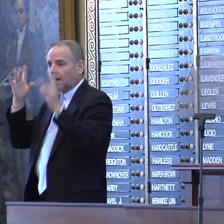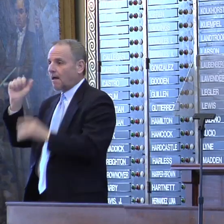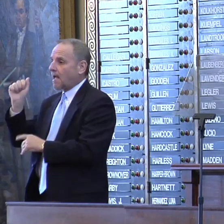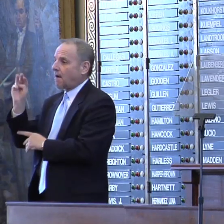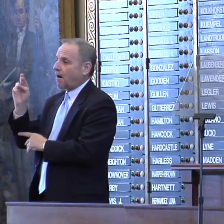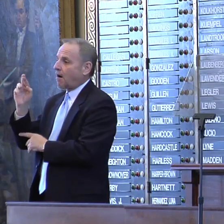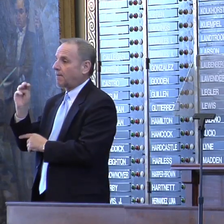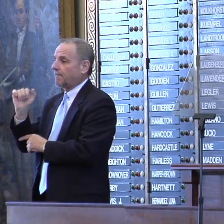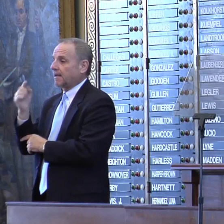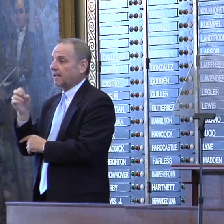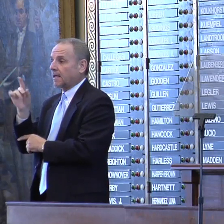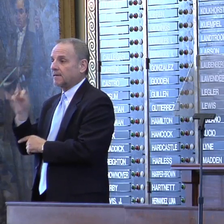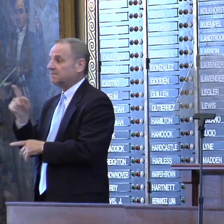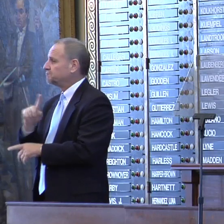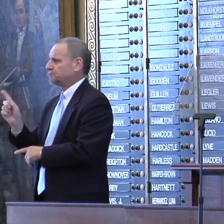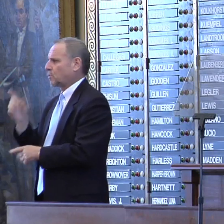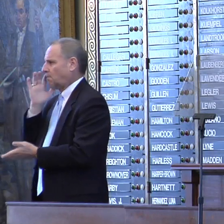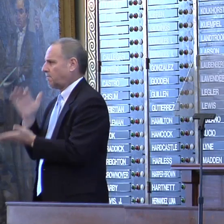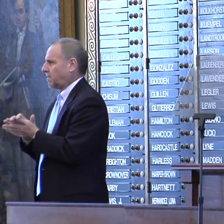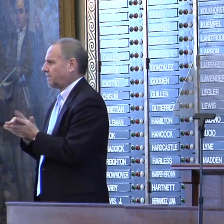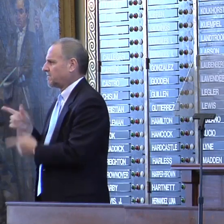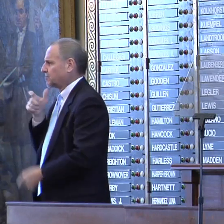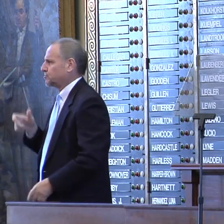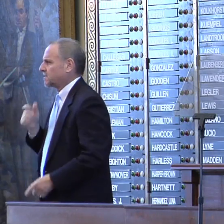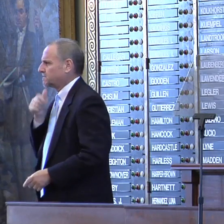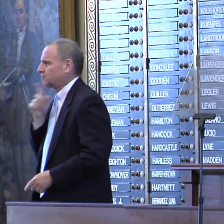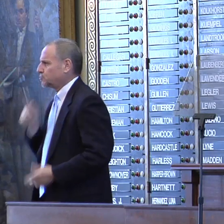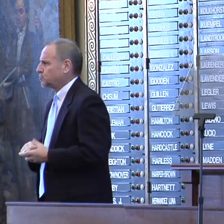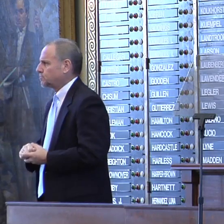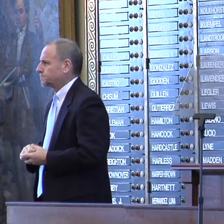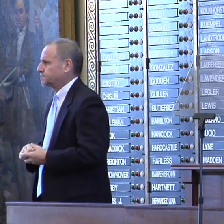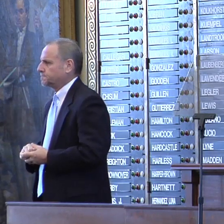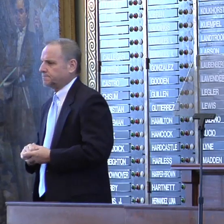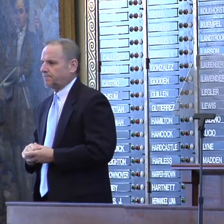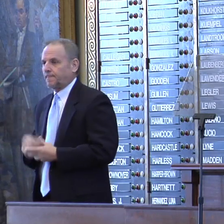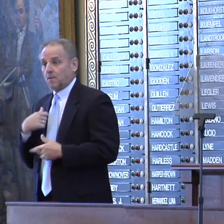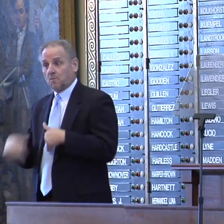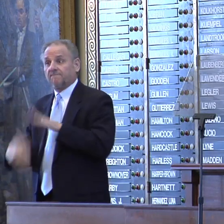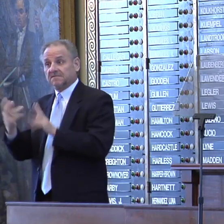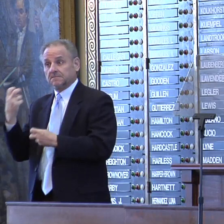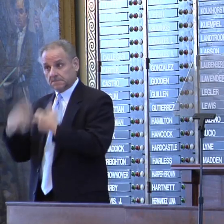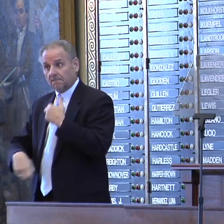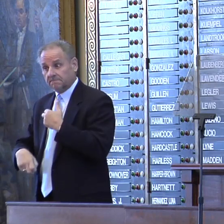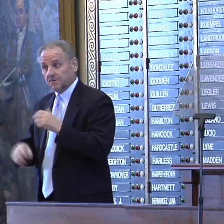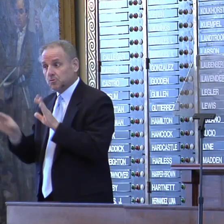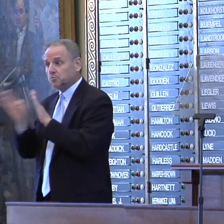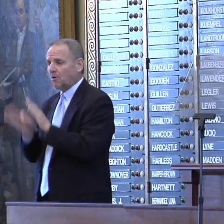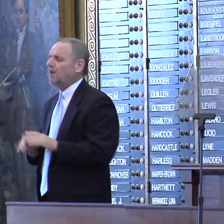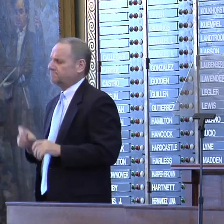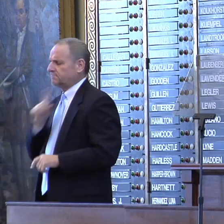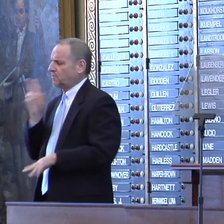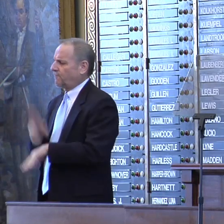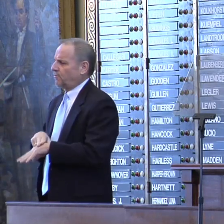Texans don't believe it and they shouldn't because it's not true. Are we facing some tough choices? Of